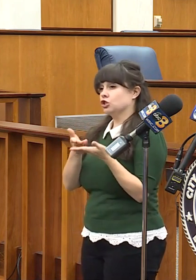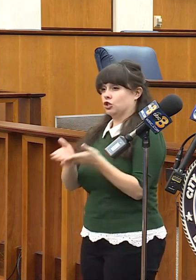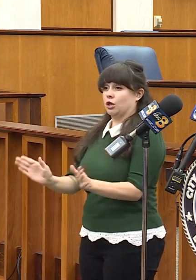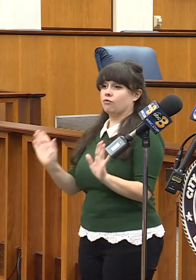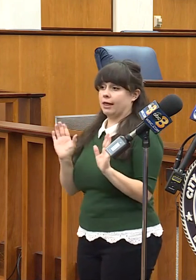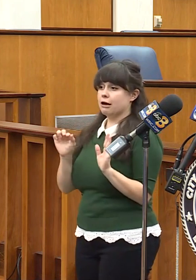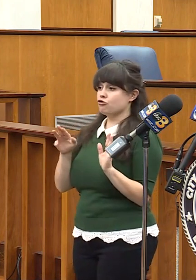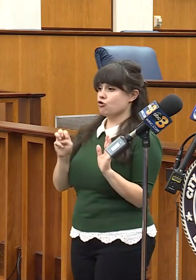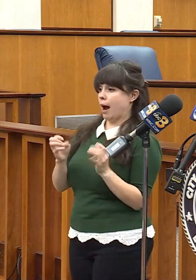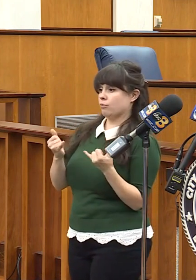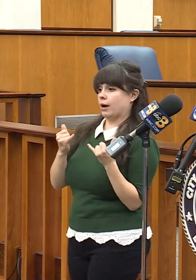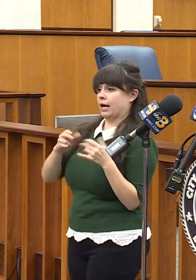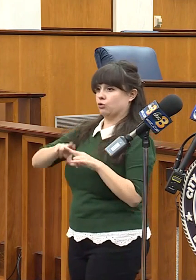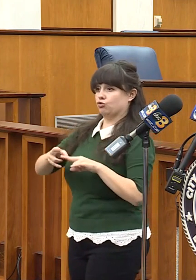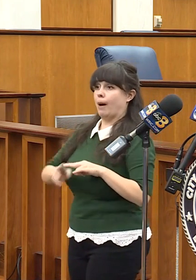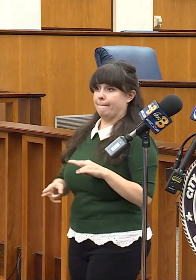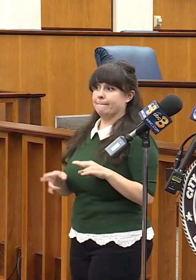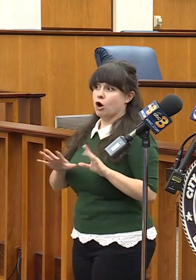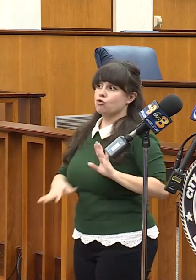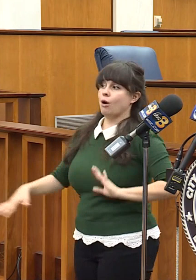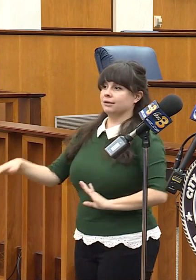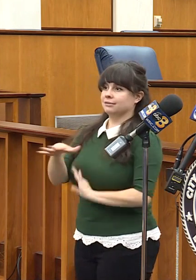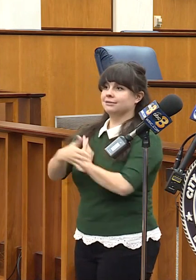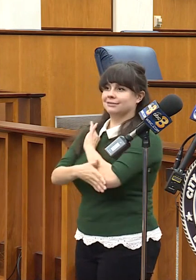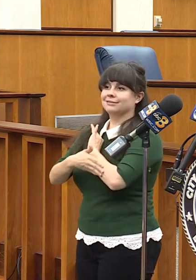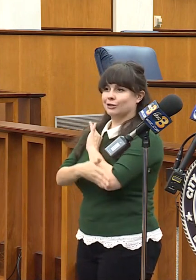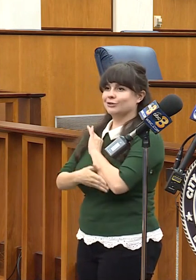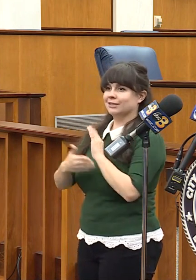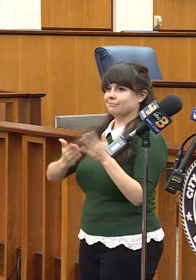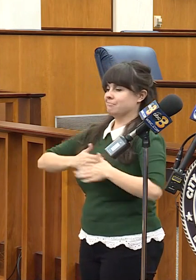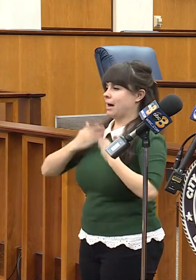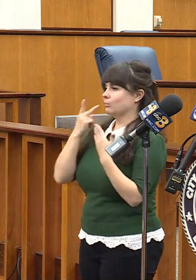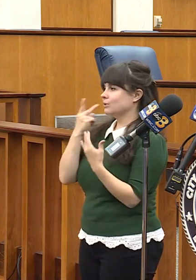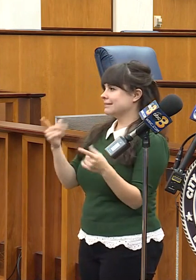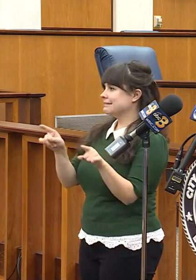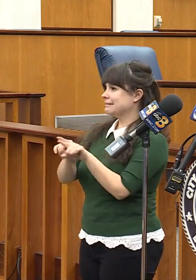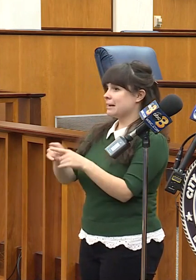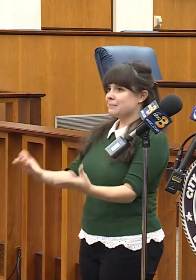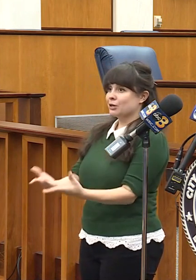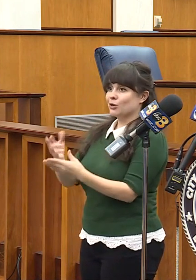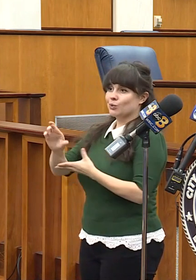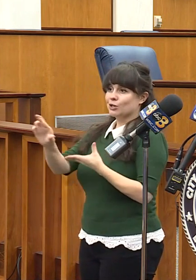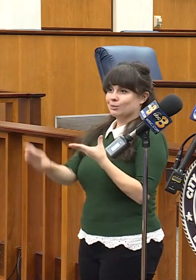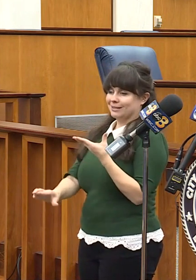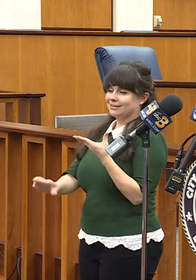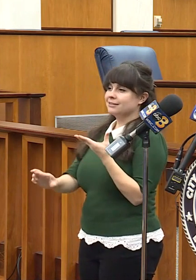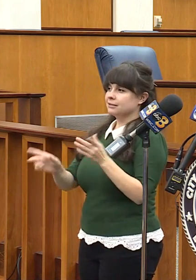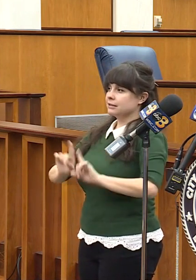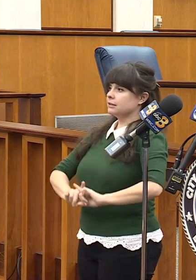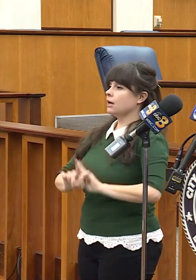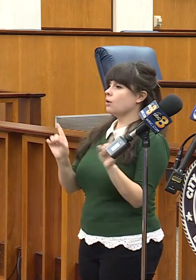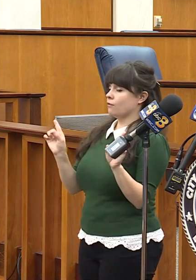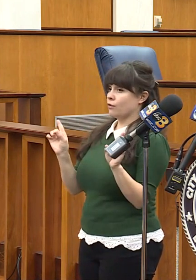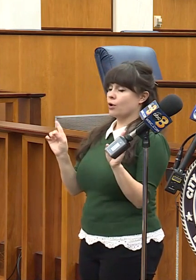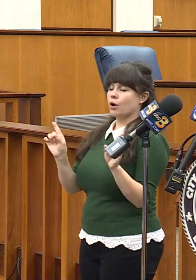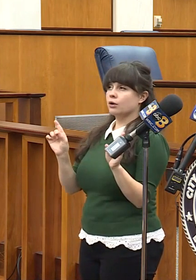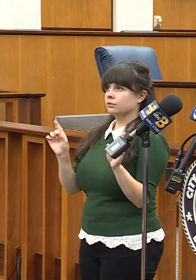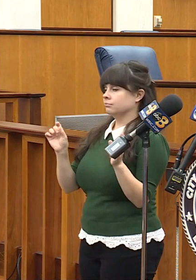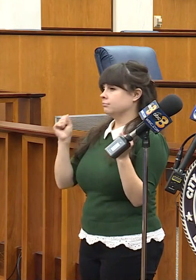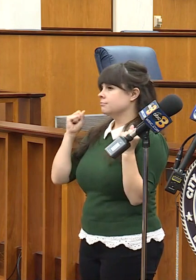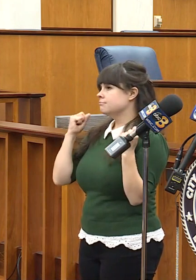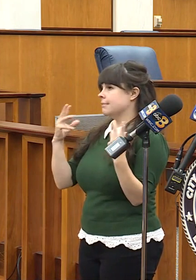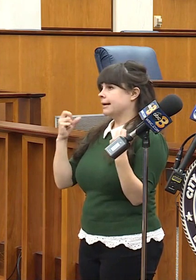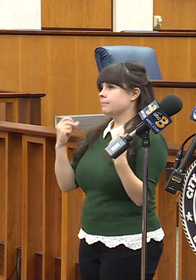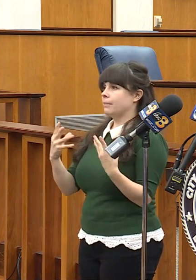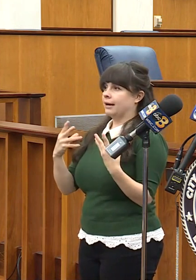is down and I'm glad to see the same thing here in Richmond as well. However, there's just too many instances, I